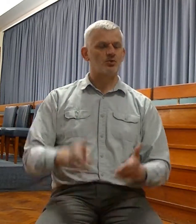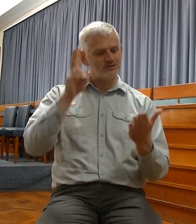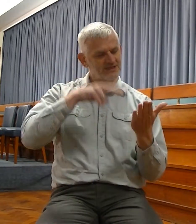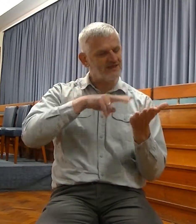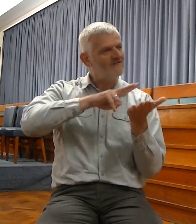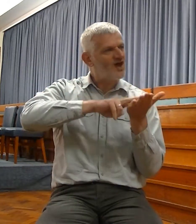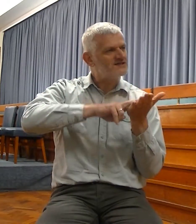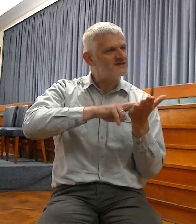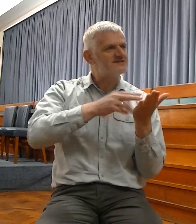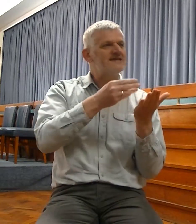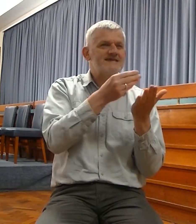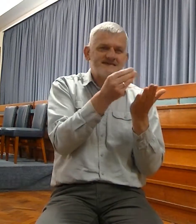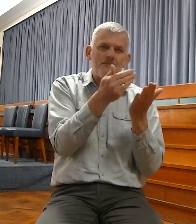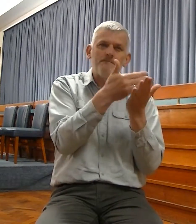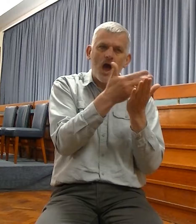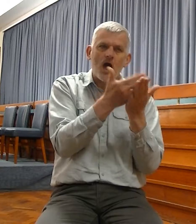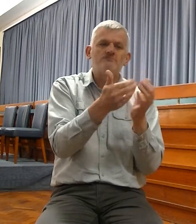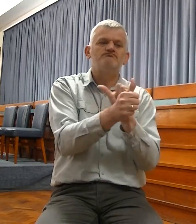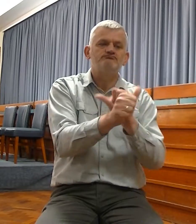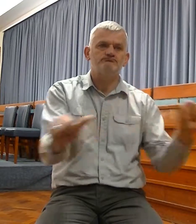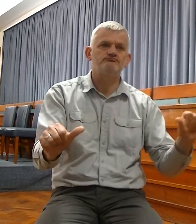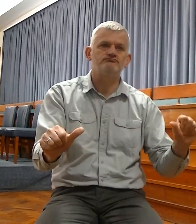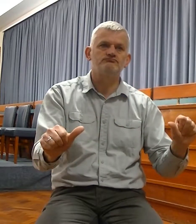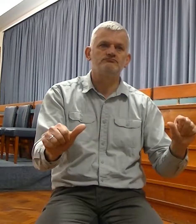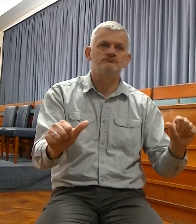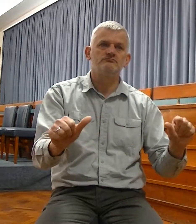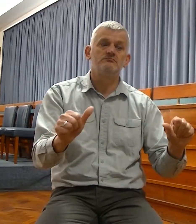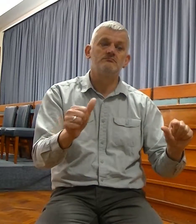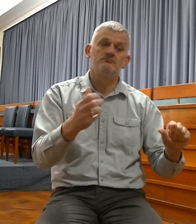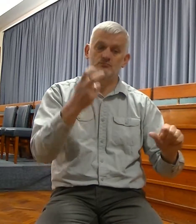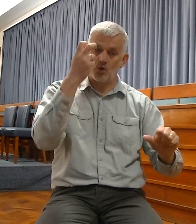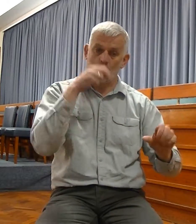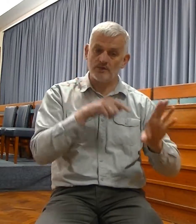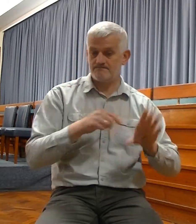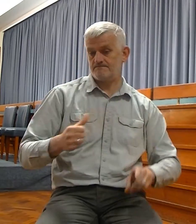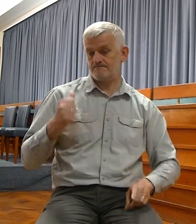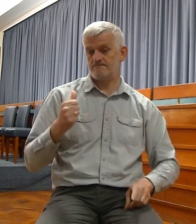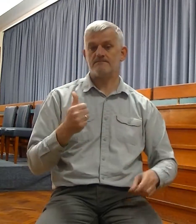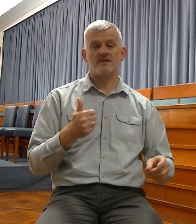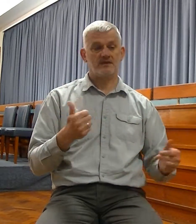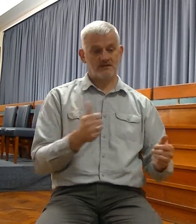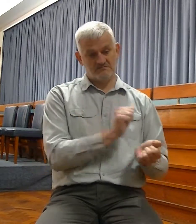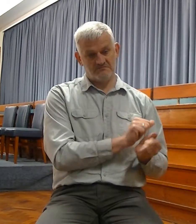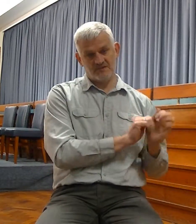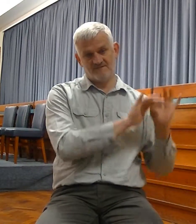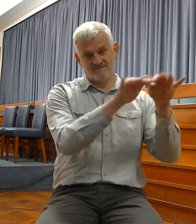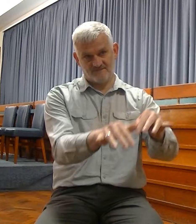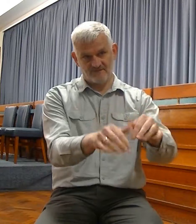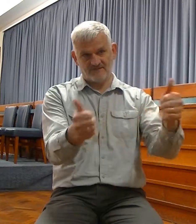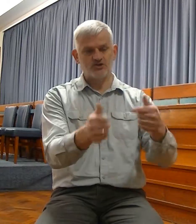when the captives returned to Judah. But other elements of it, of the prophecy, most